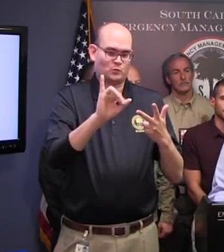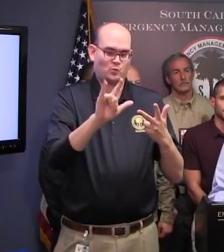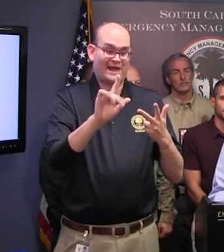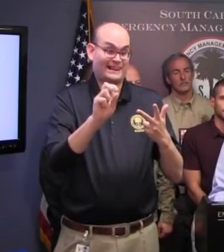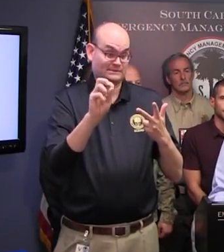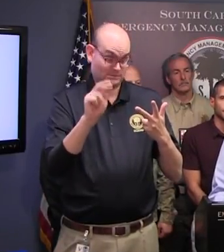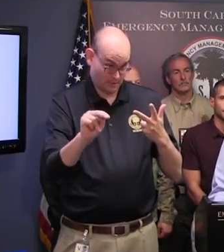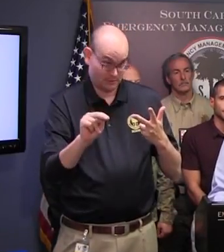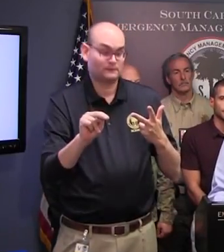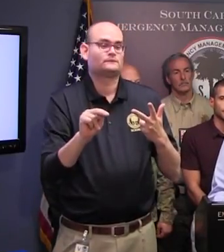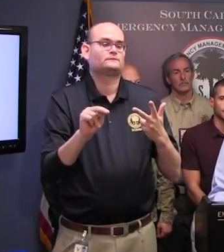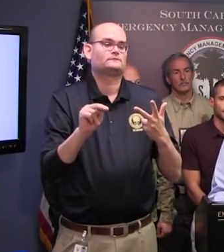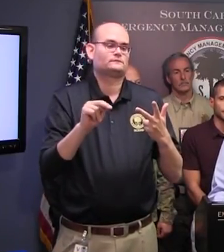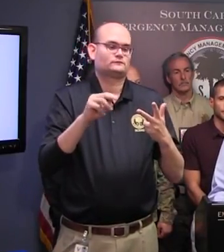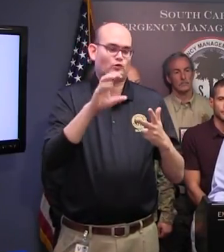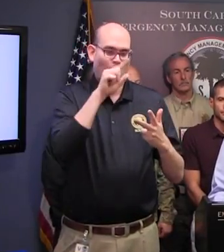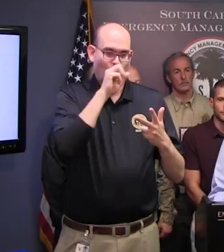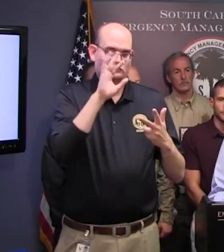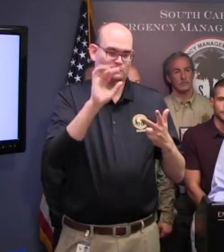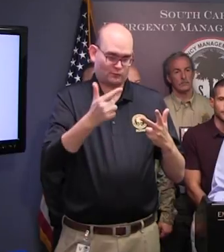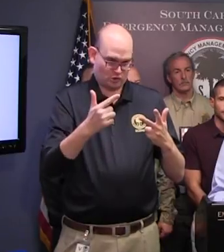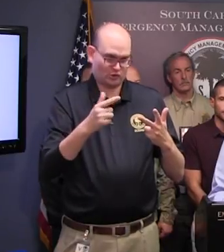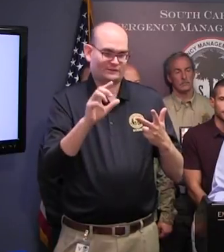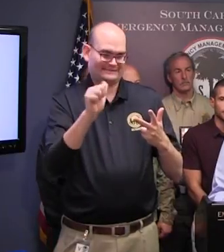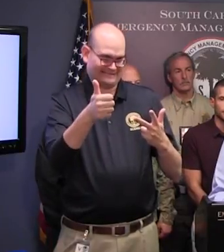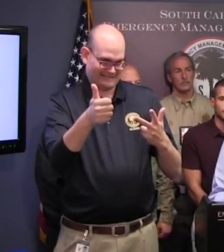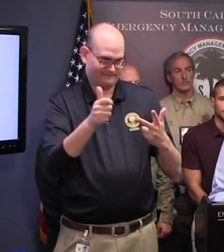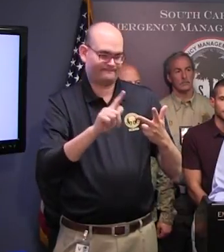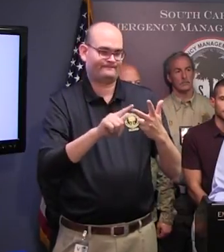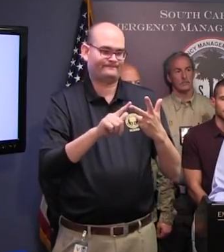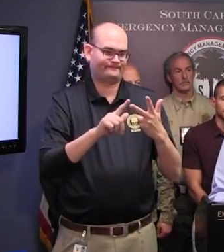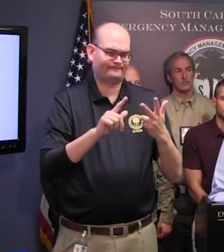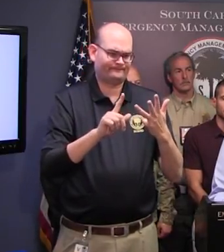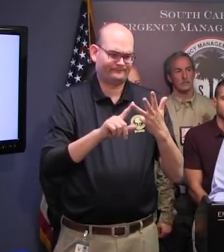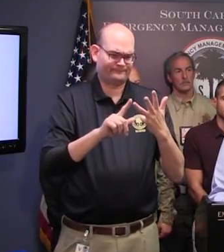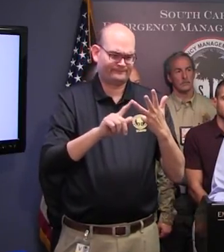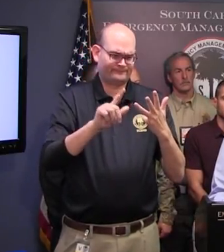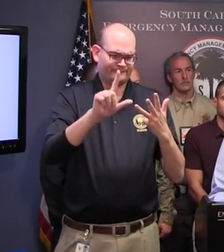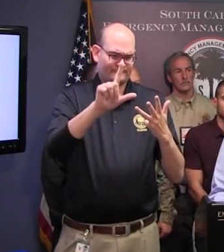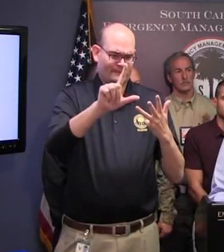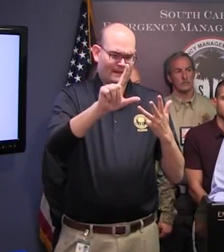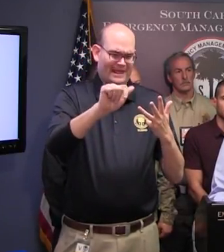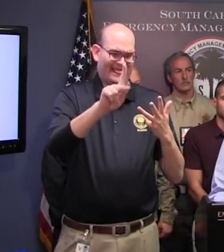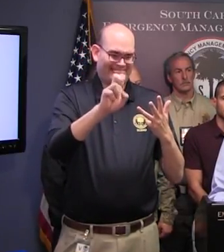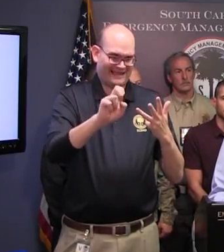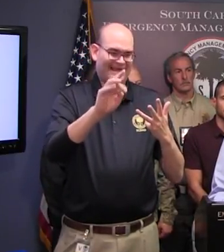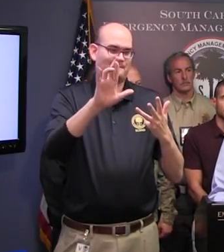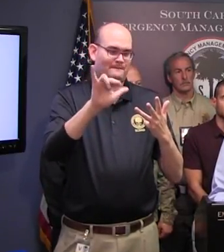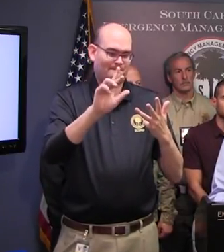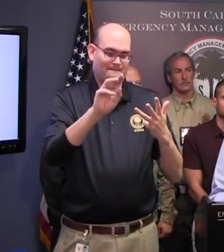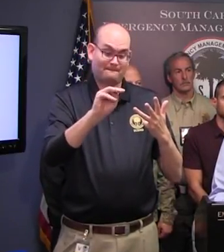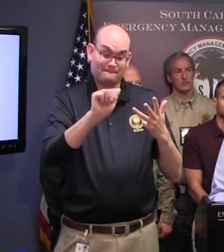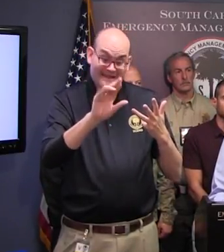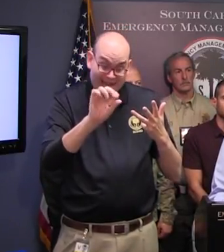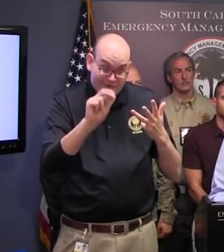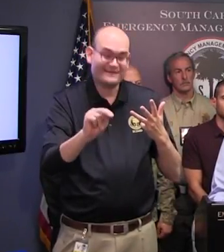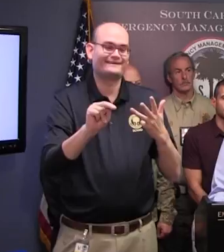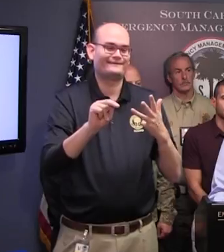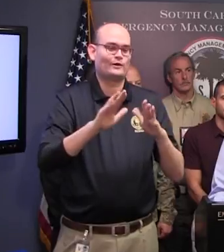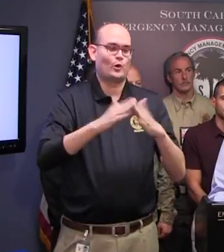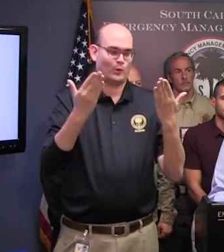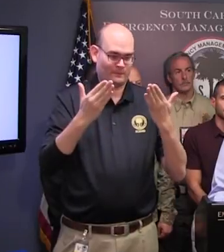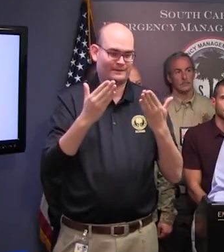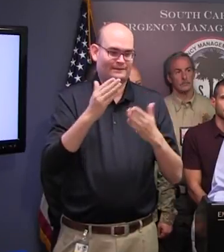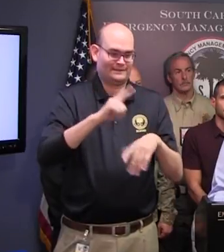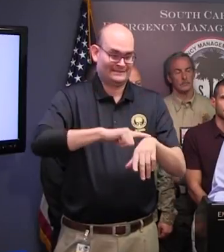County opened at 10 a.m. Lake Marion High School in Orangeburg County opened at 10 a